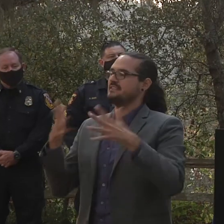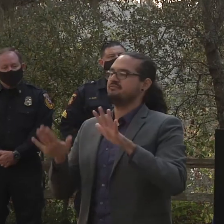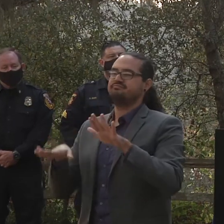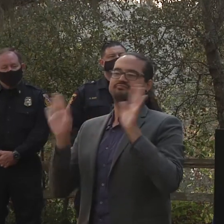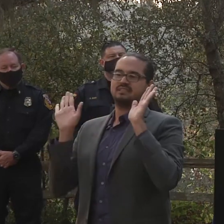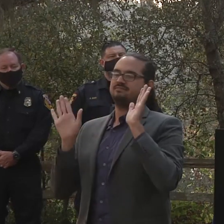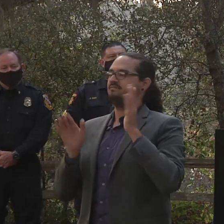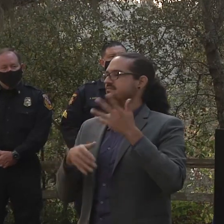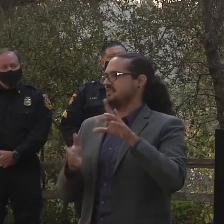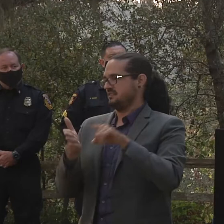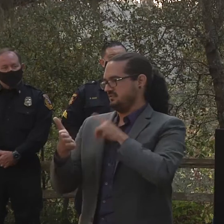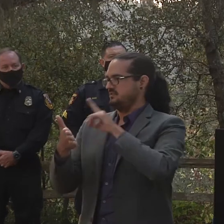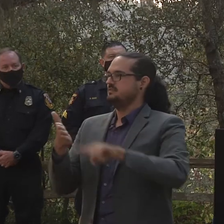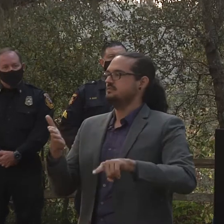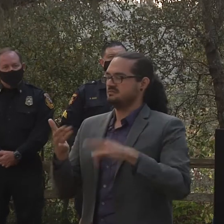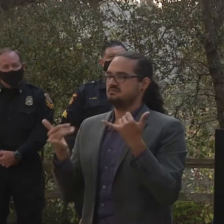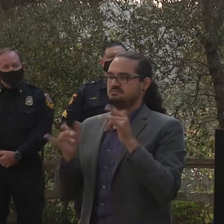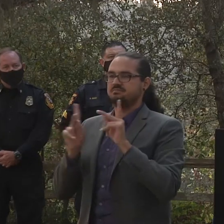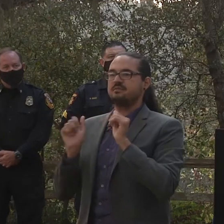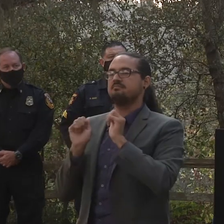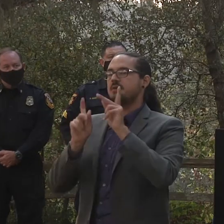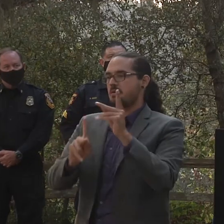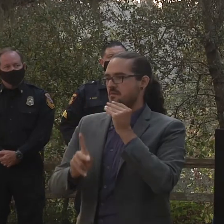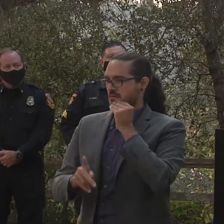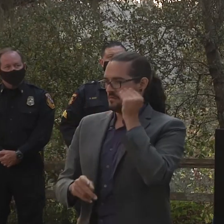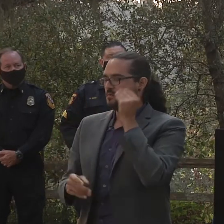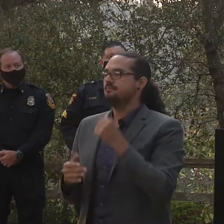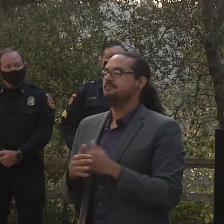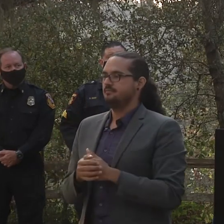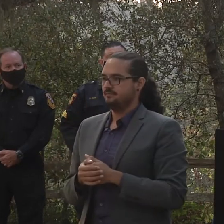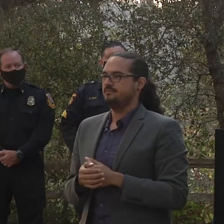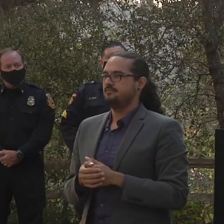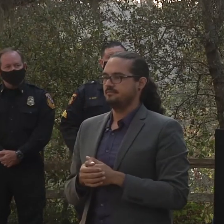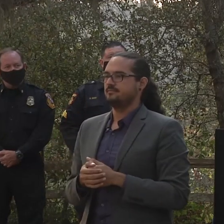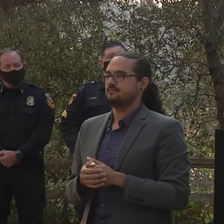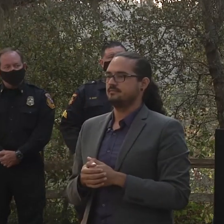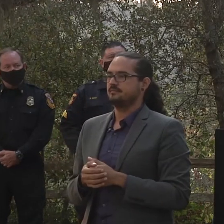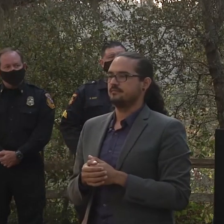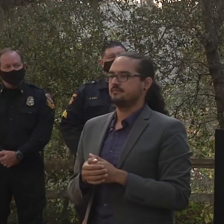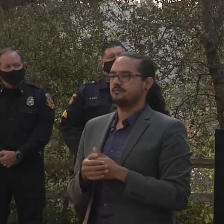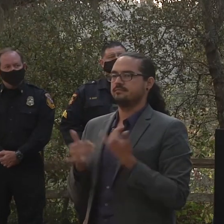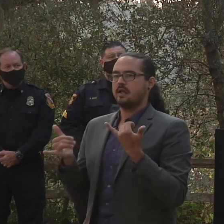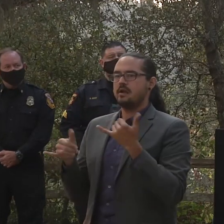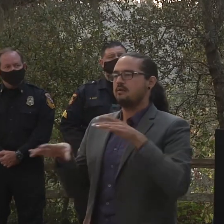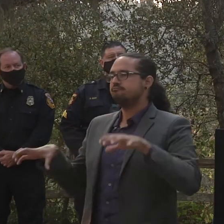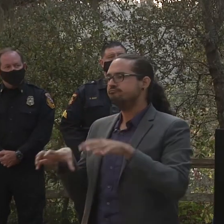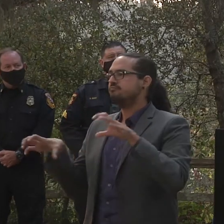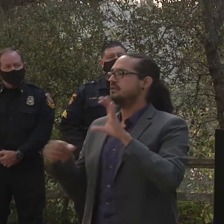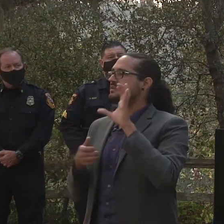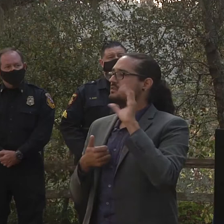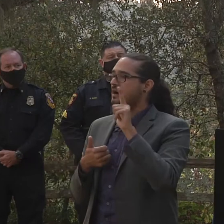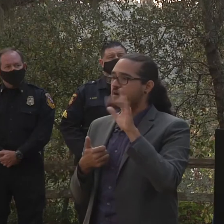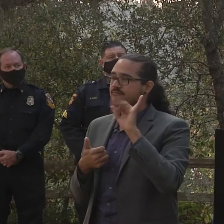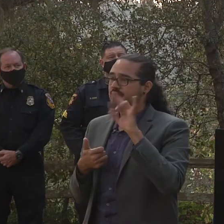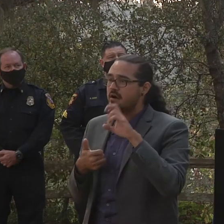resources like Cal Fire's website, our Facebook, for information with regards to information concerning